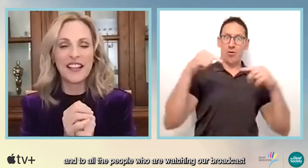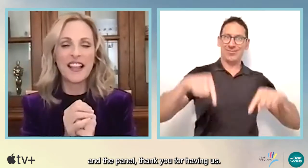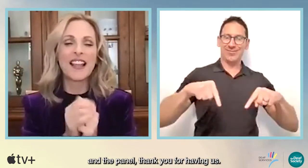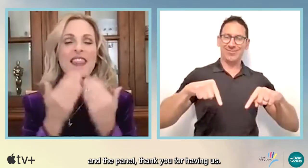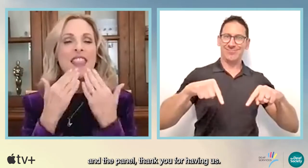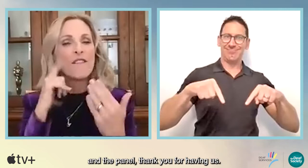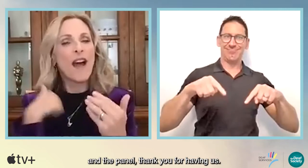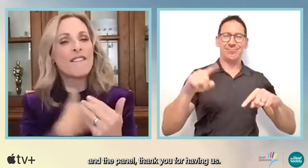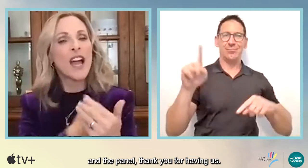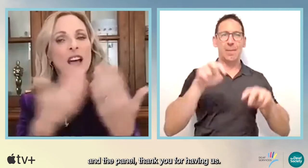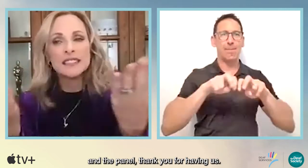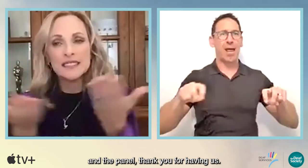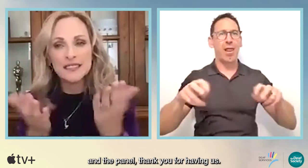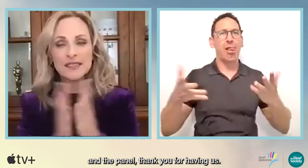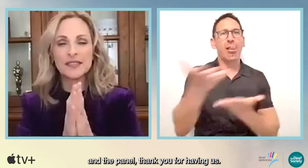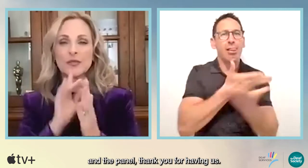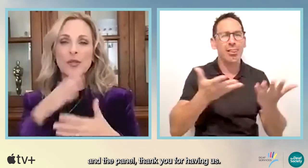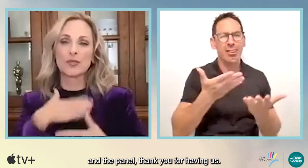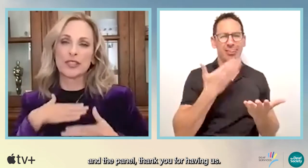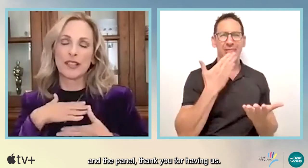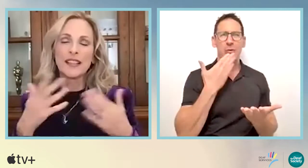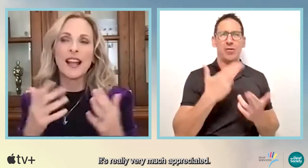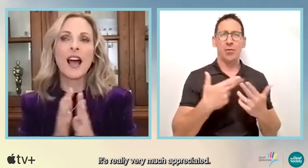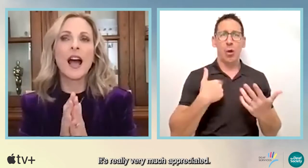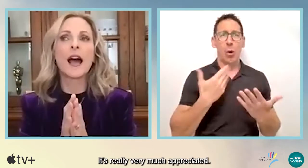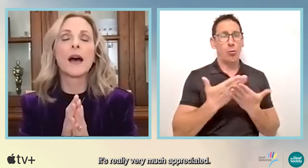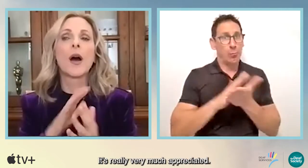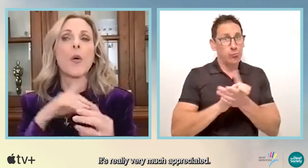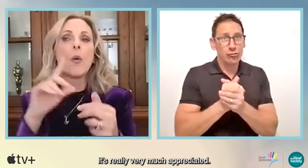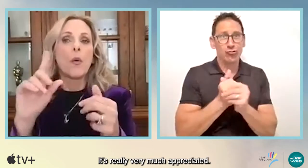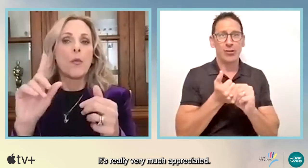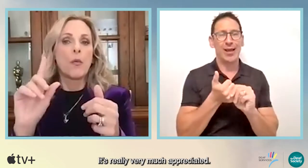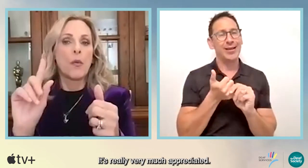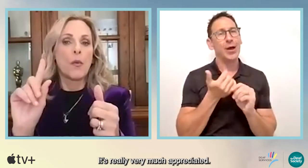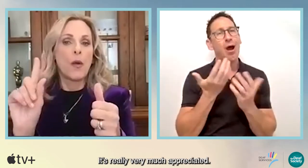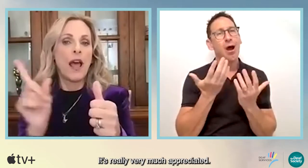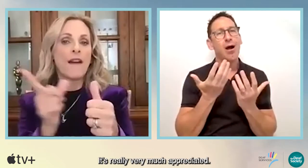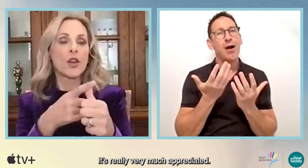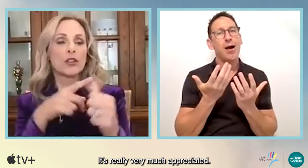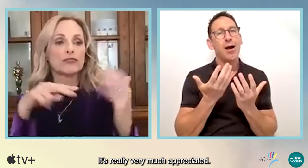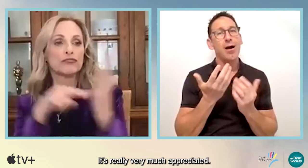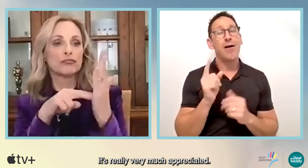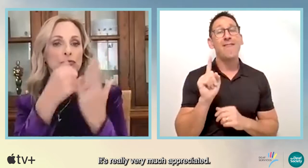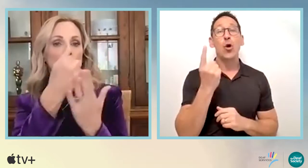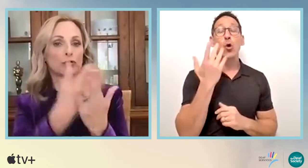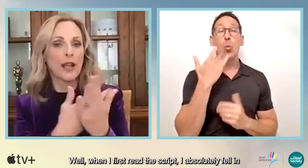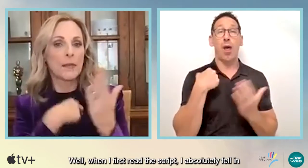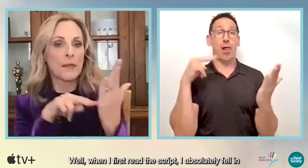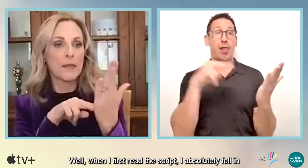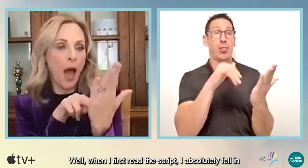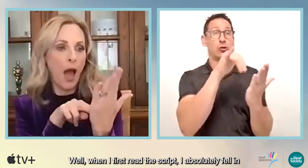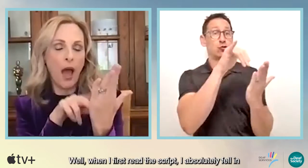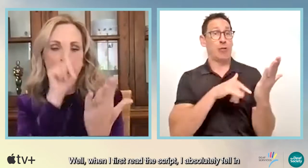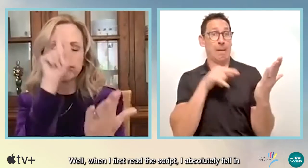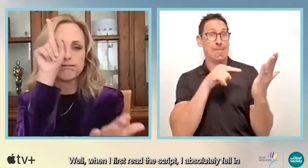and the panel. Thank you for having us. It's really very much appreciated. Well, when I first read the script,